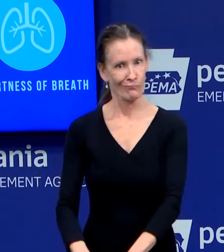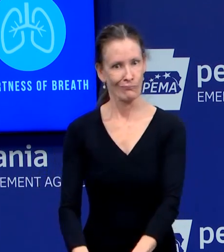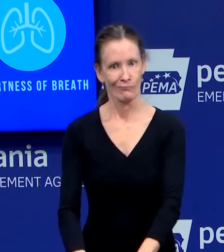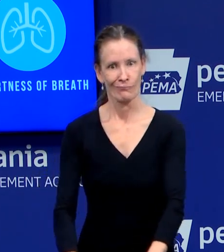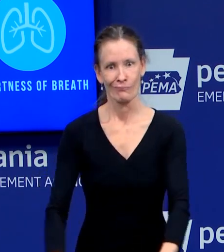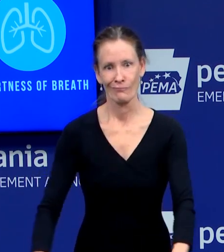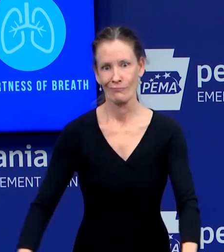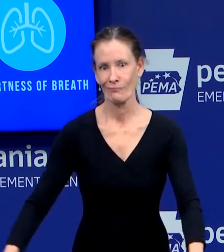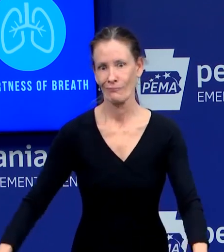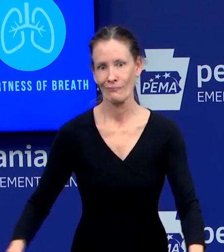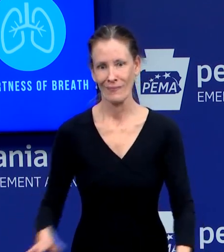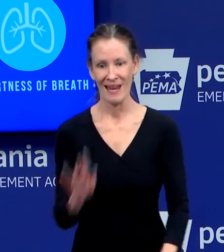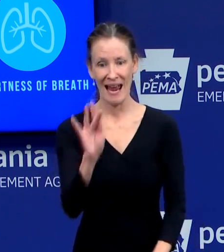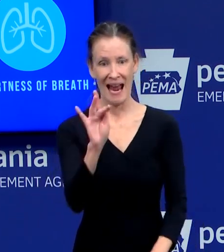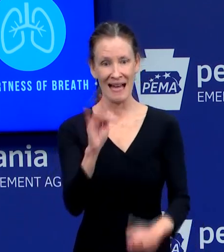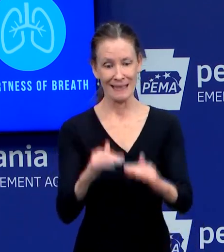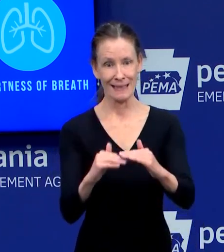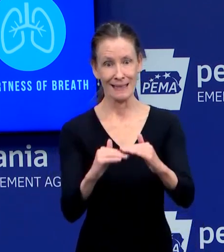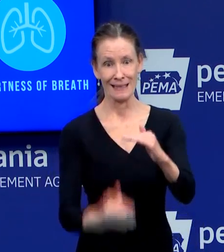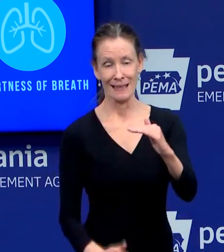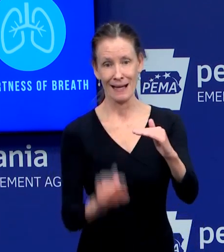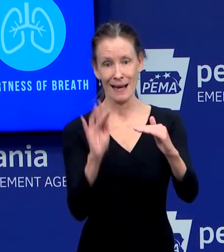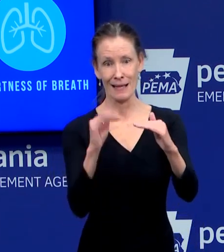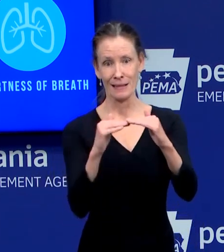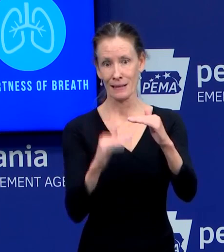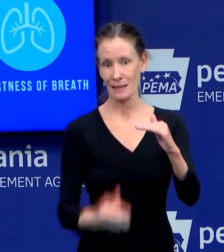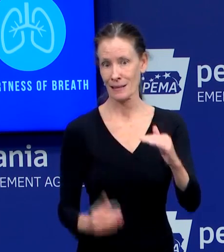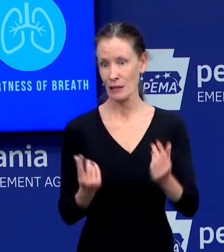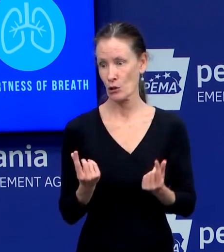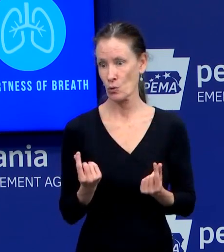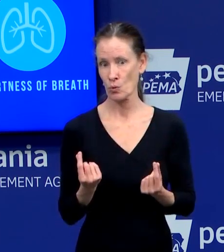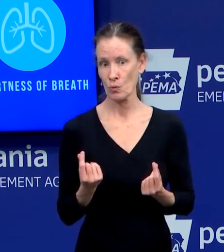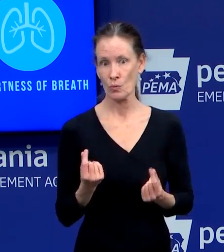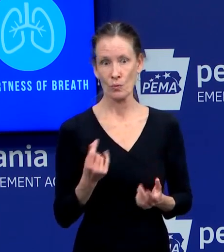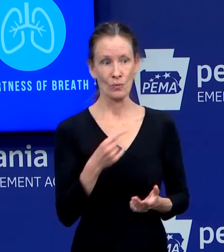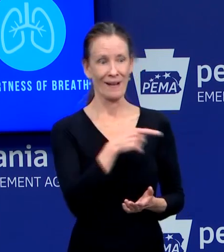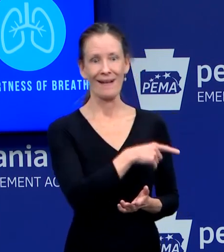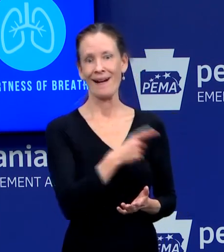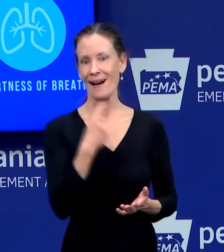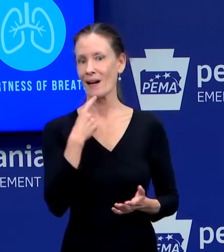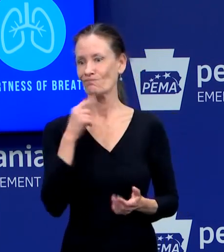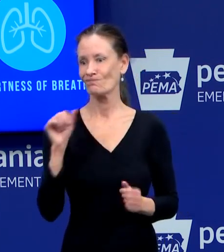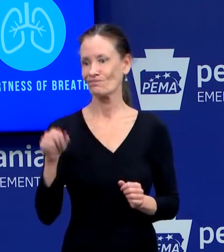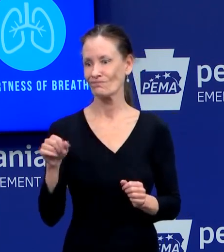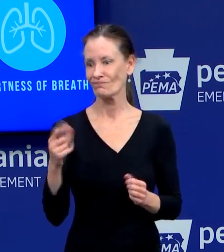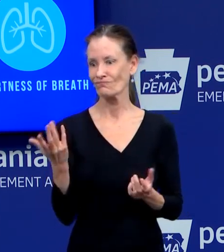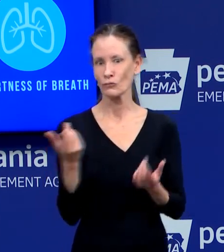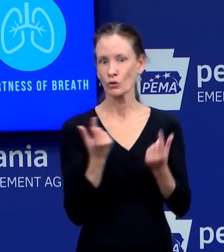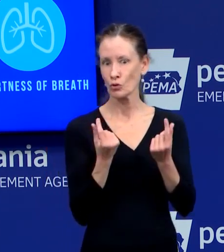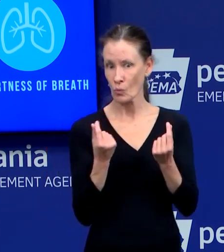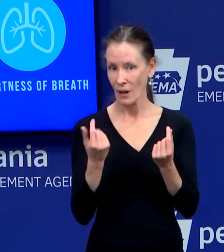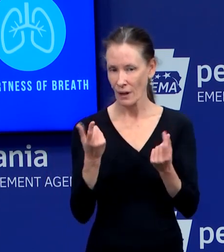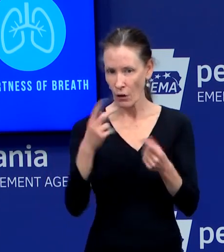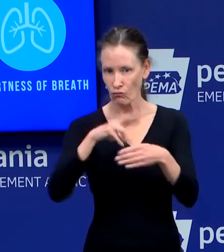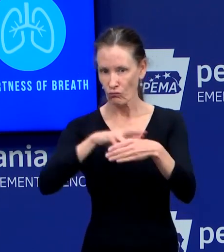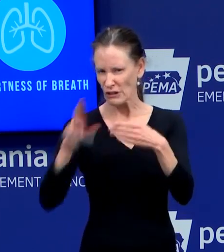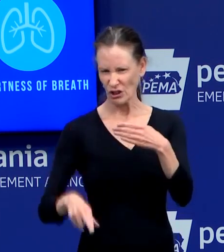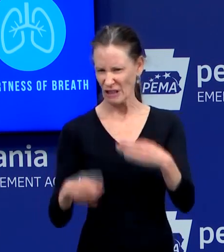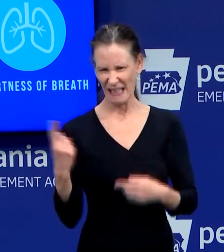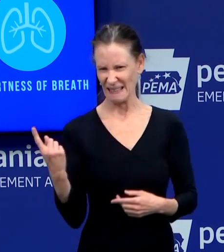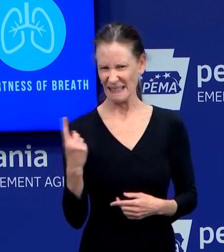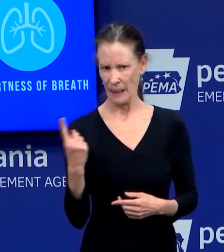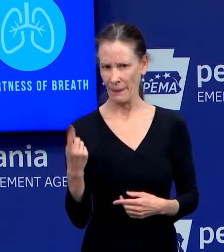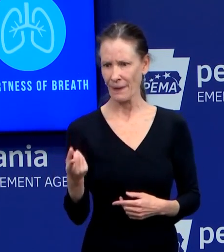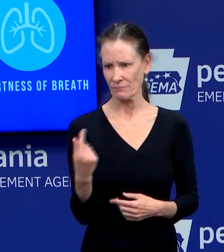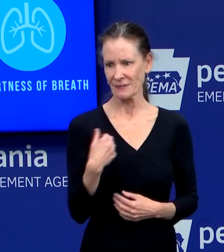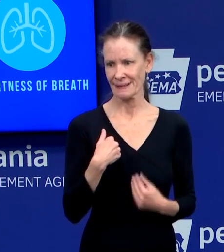so the patient would be in school. And we're going to be working on that. We just got this result. Hot off the press. Okay, great. So then what